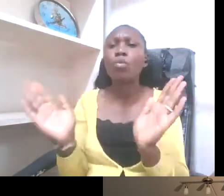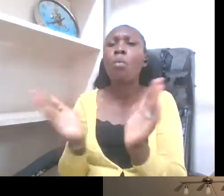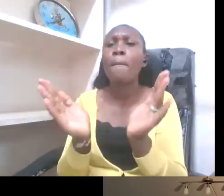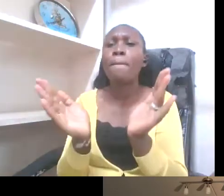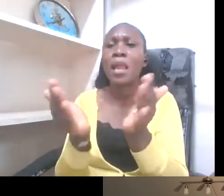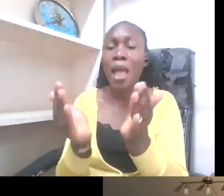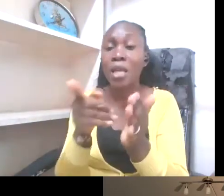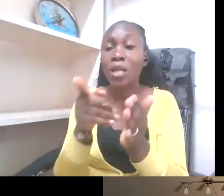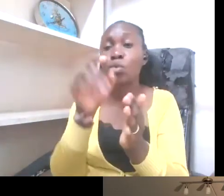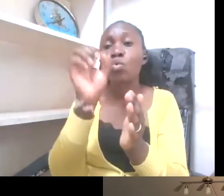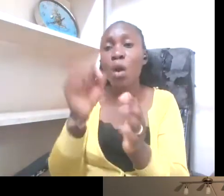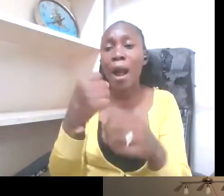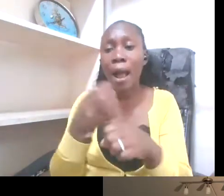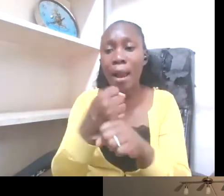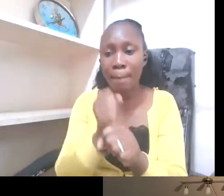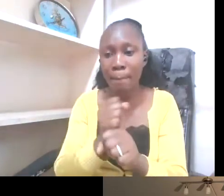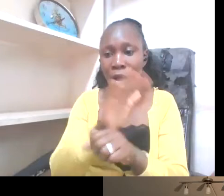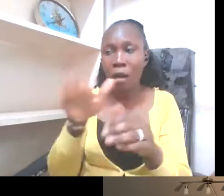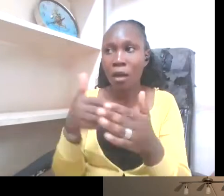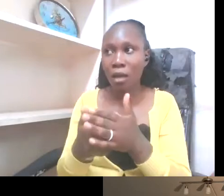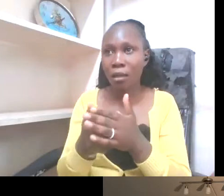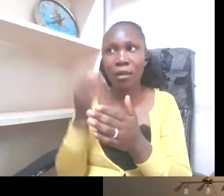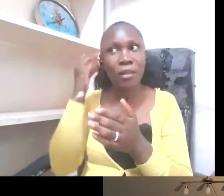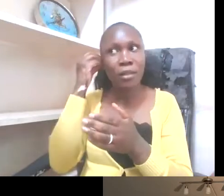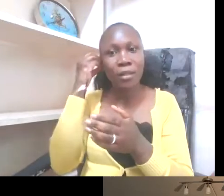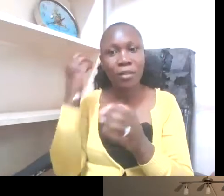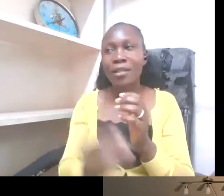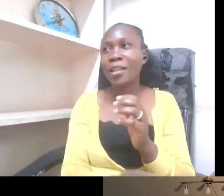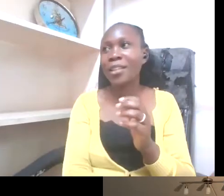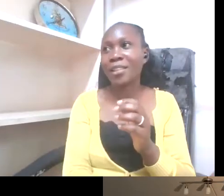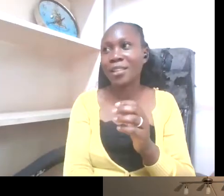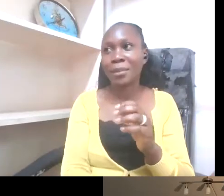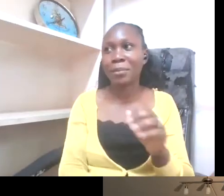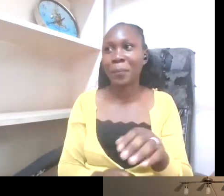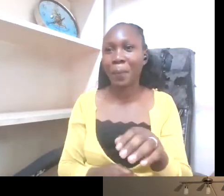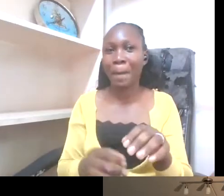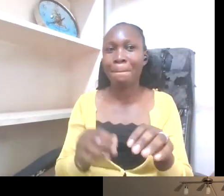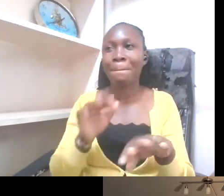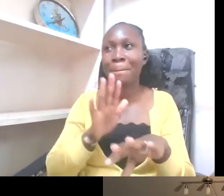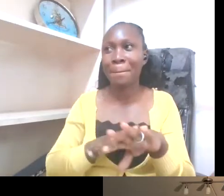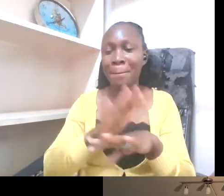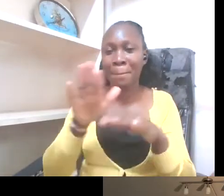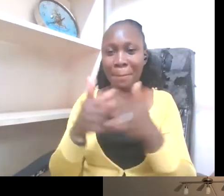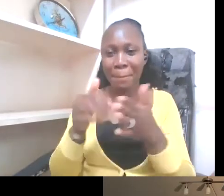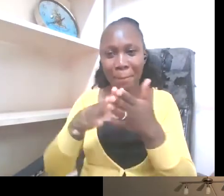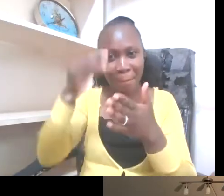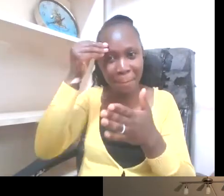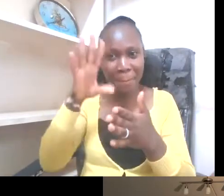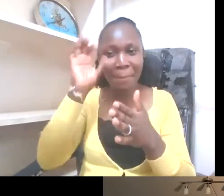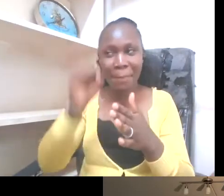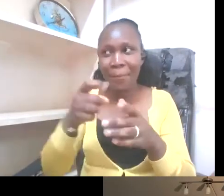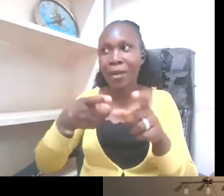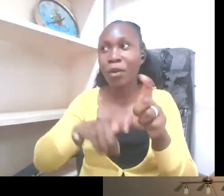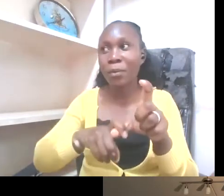the infrastructure and the training and the policy, but then you have no student who's able to join because maybe the cutoff